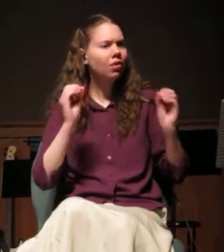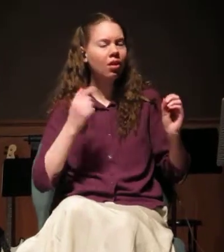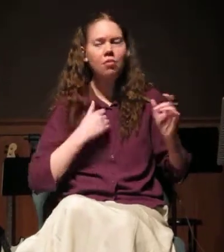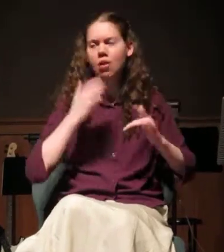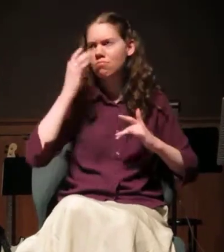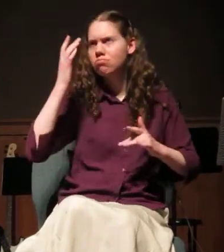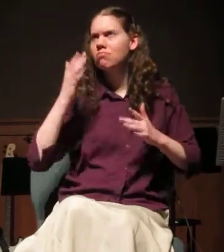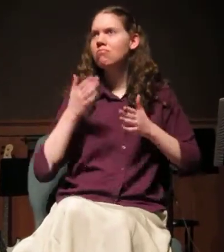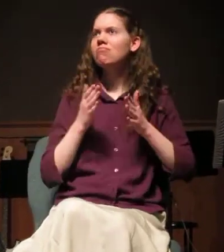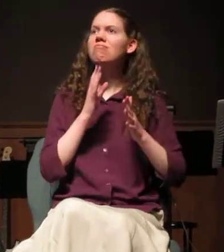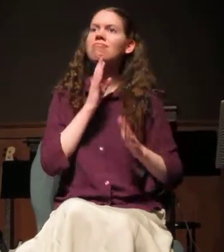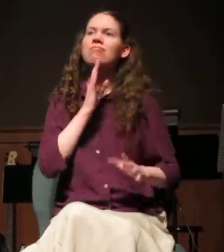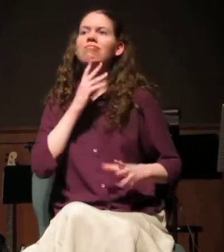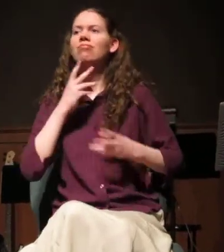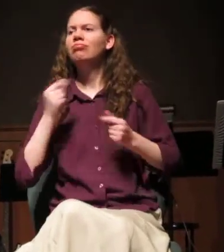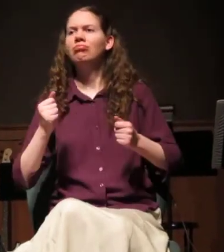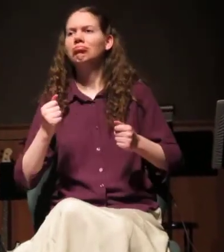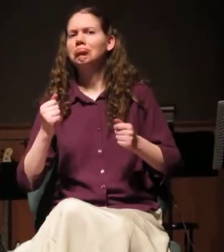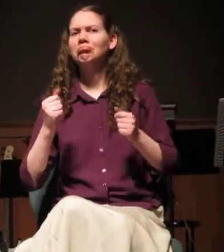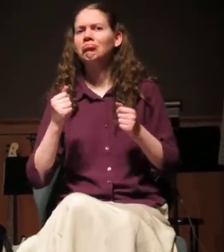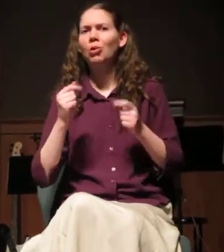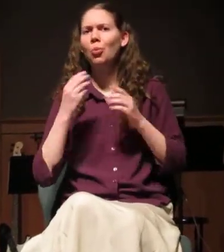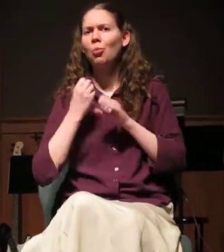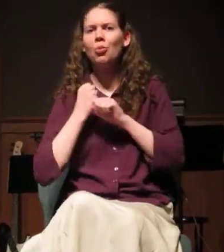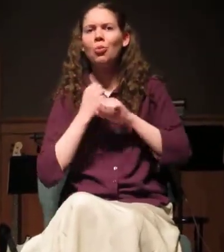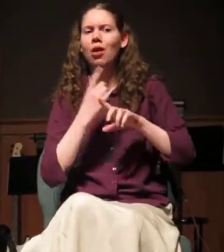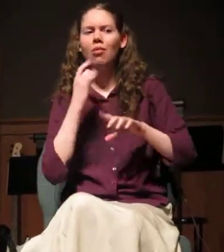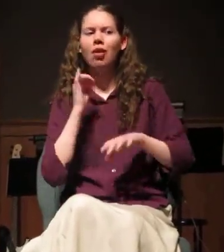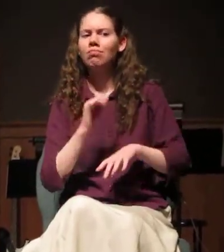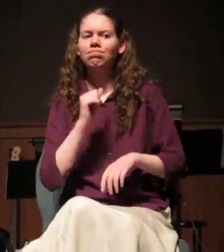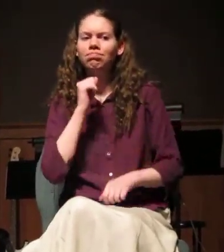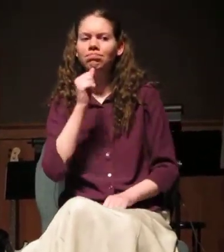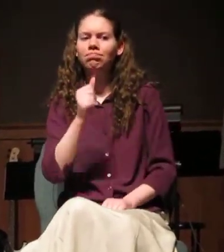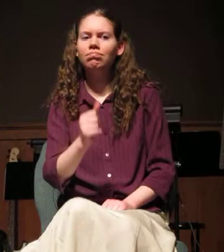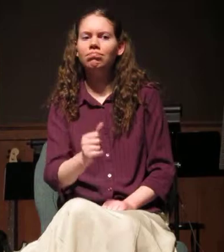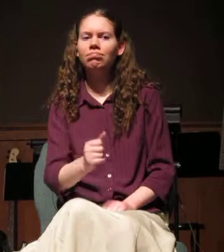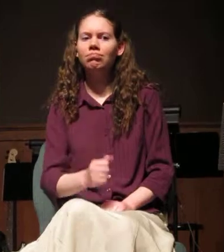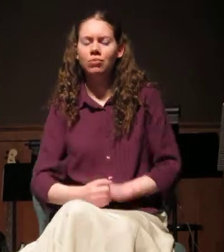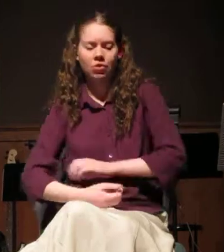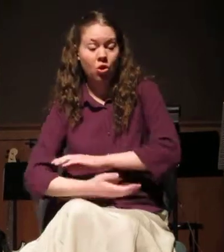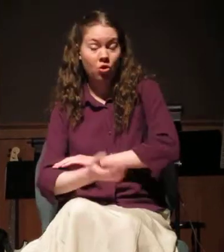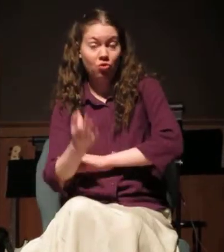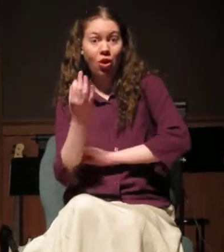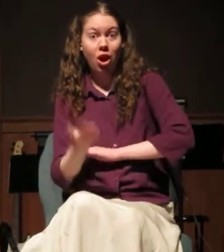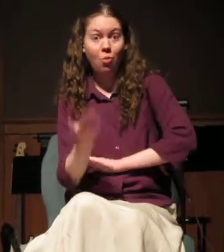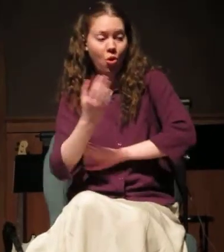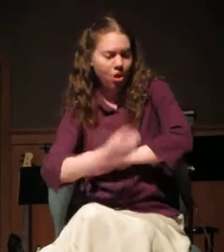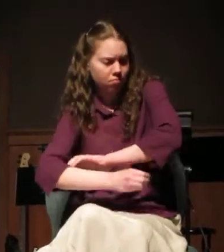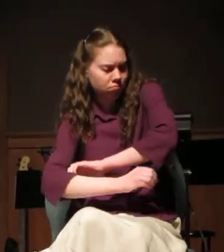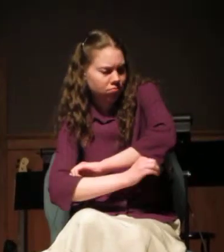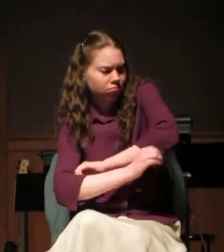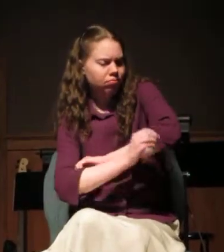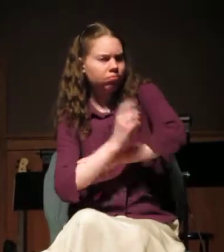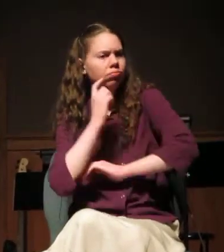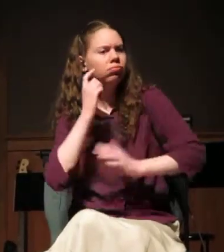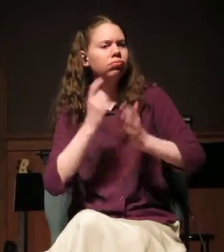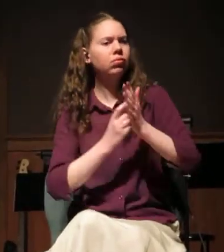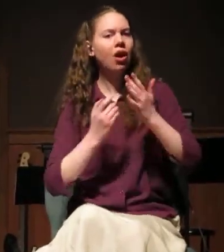tongue had ever prepared me for. Even before the dawn on Friday morning, I noticed a young man, handsome and strong,